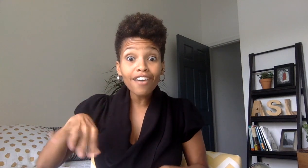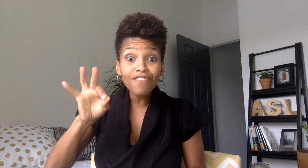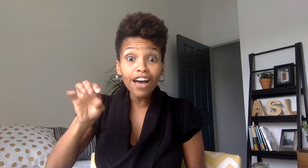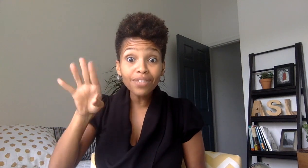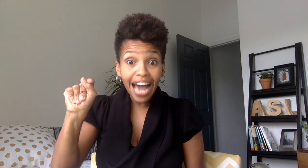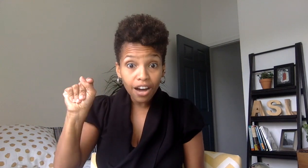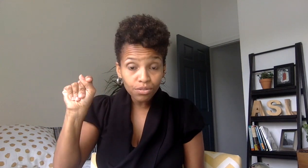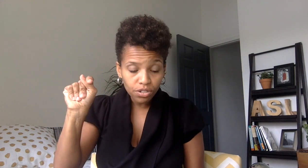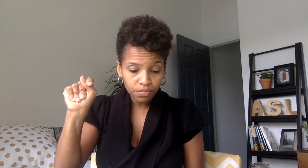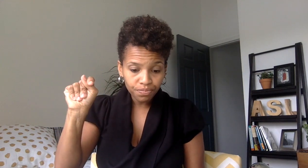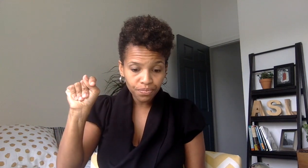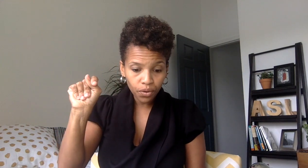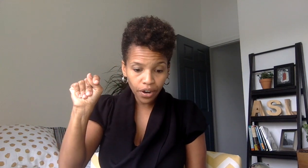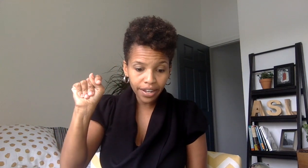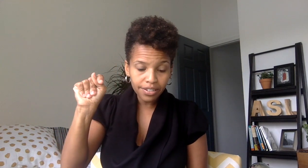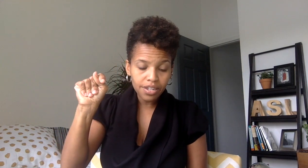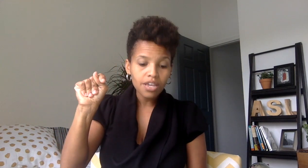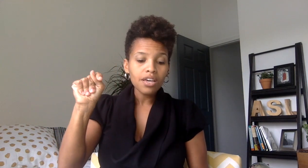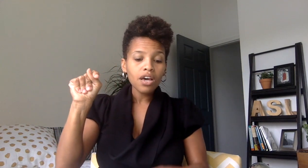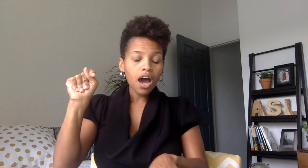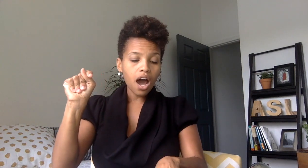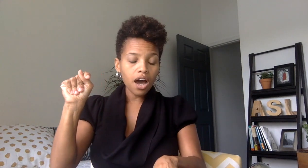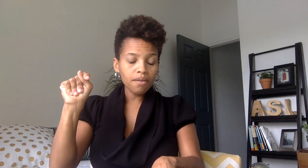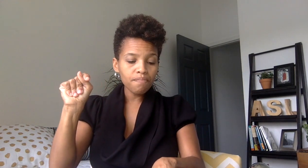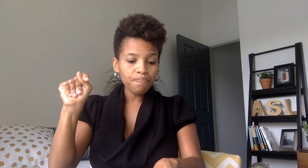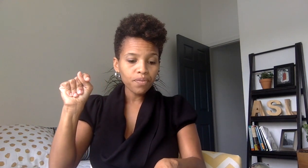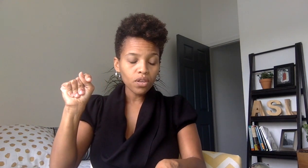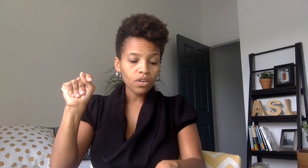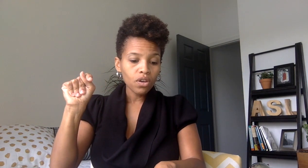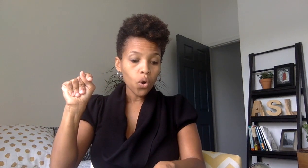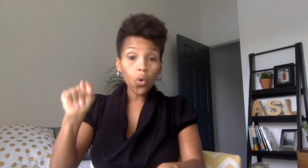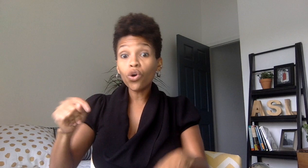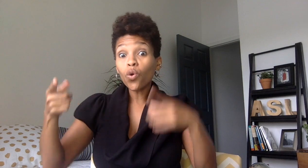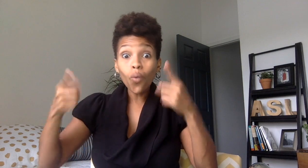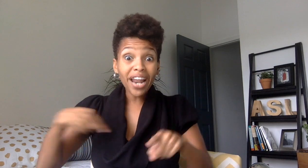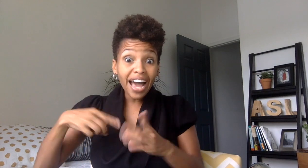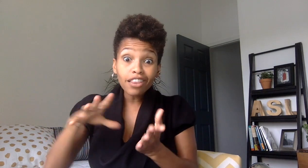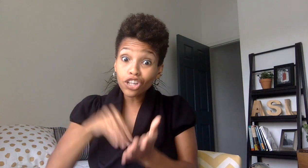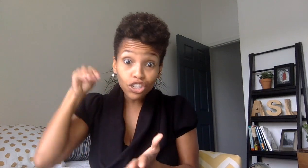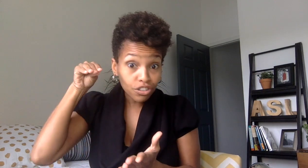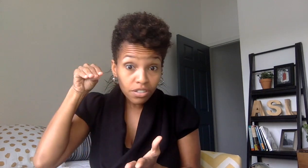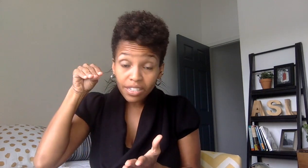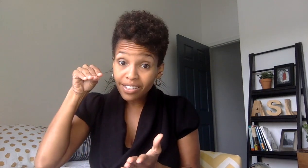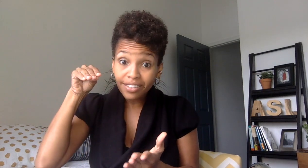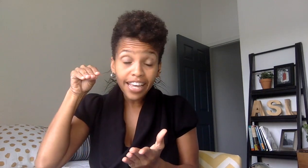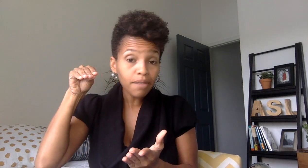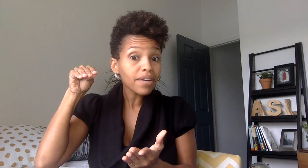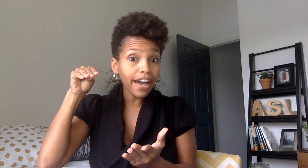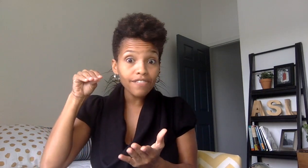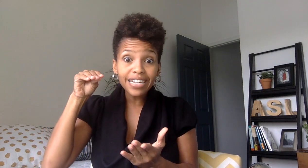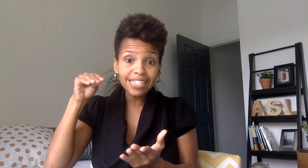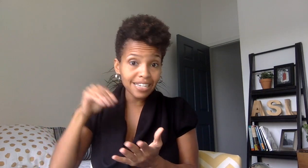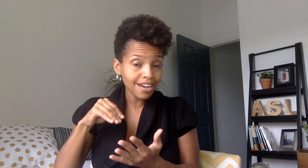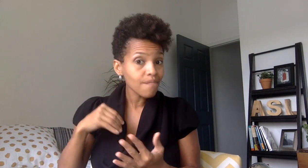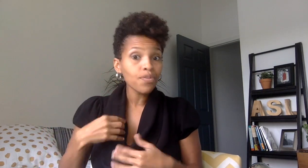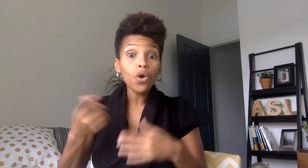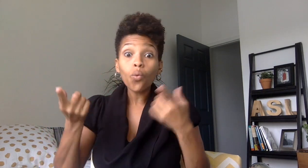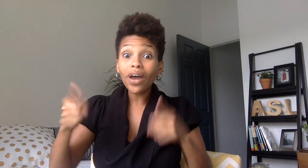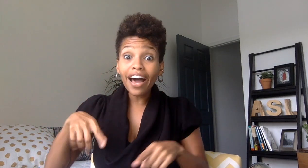found out all right um or when i learned is the same kind of idea when i